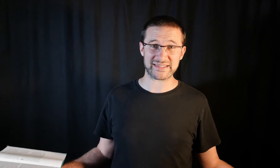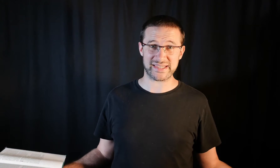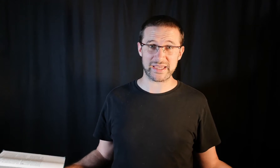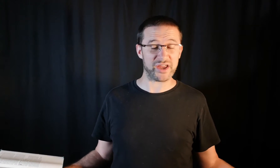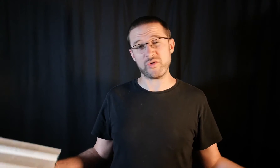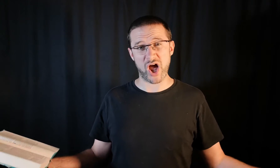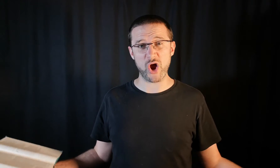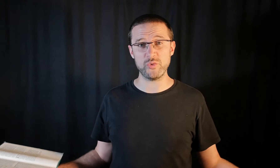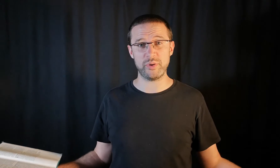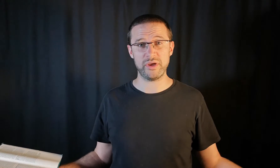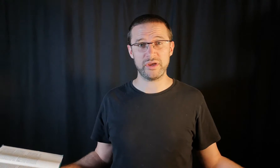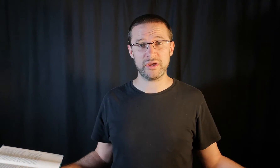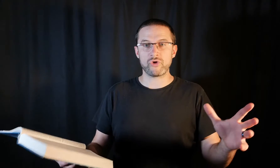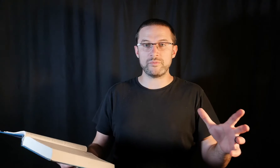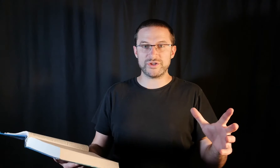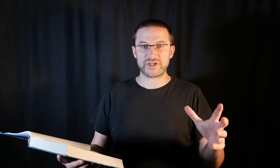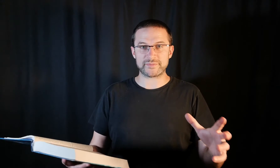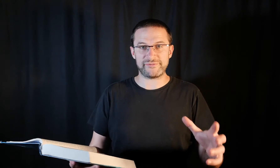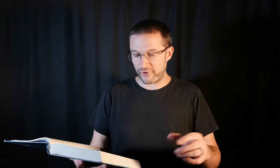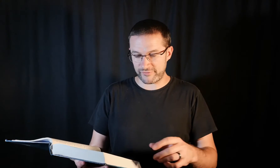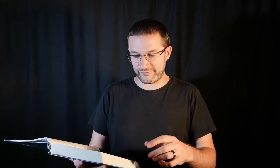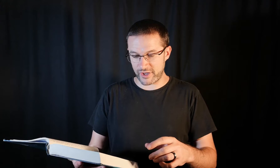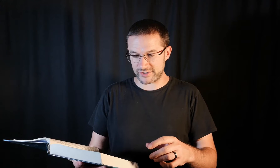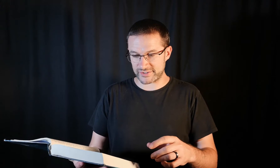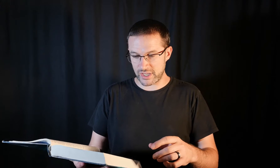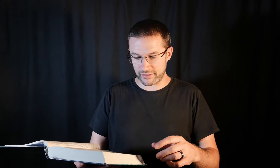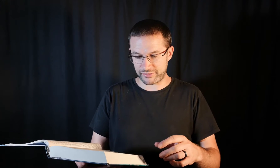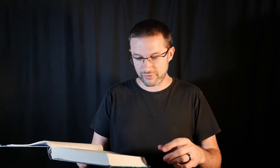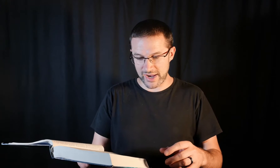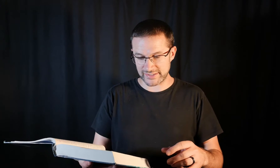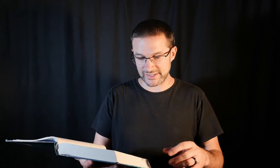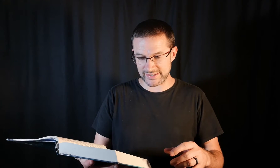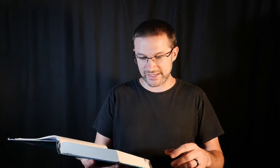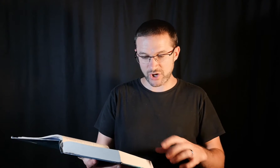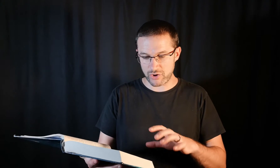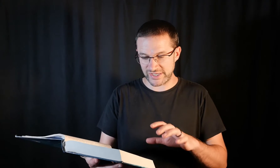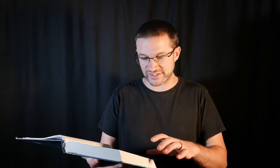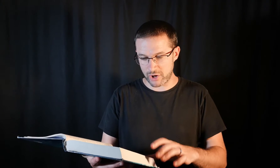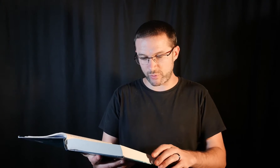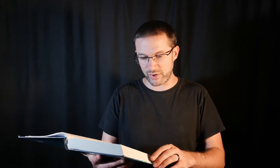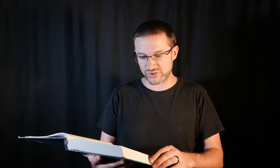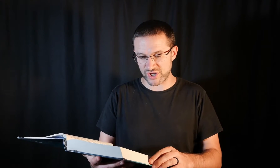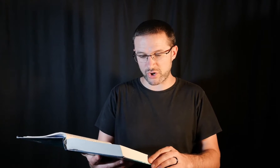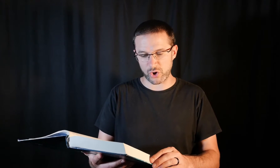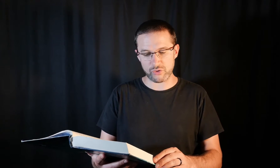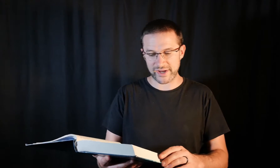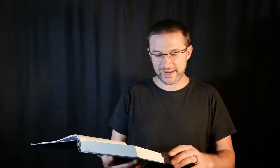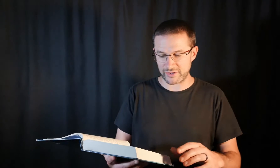it I don't hope. Romans chapter 5 verse 3 says this not only so but we also glory in our